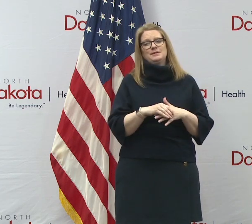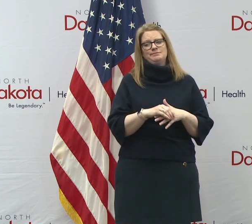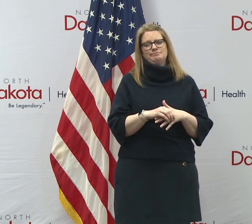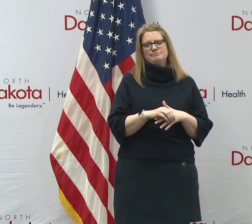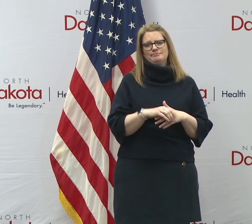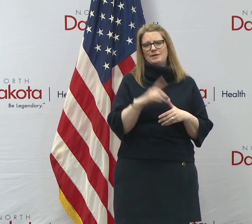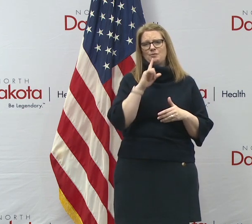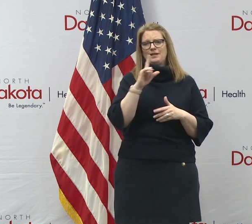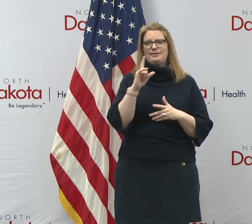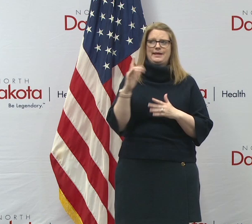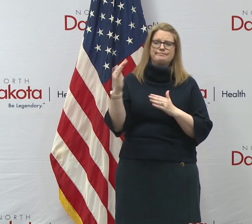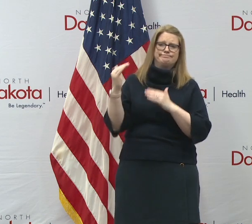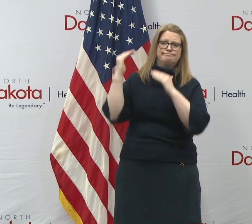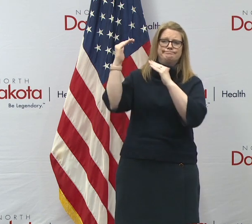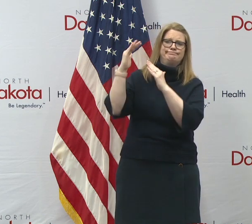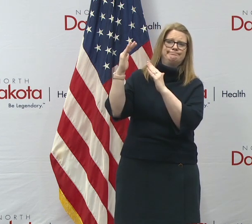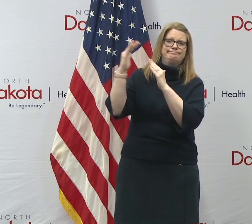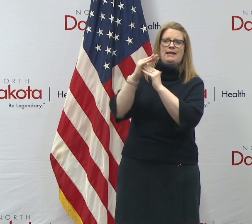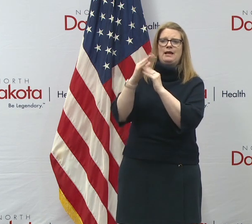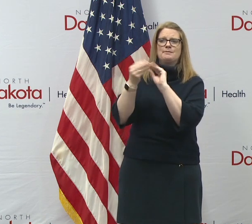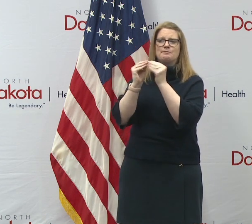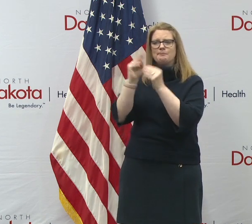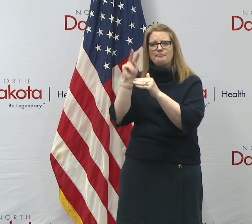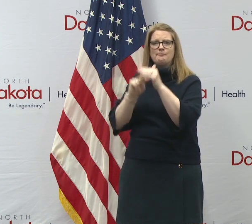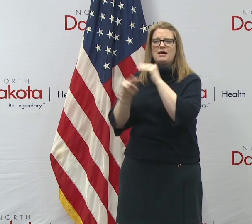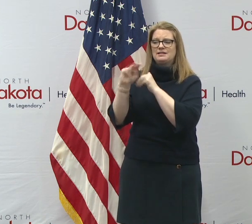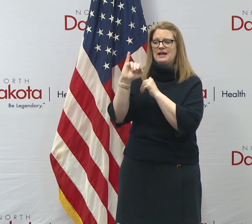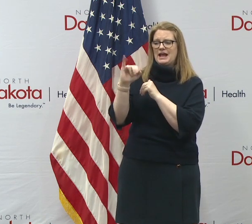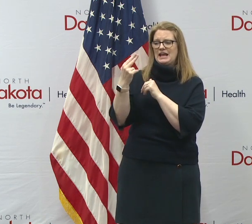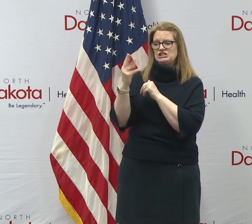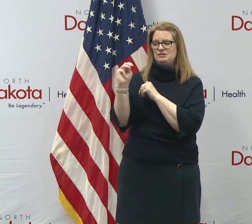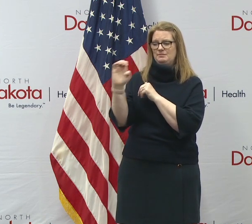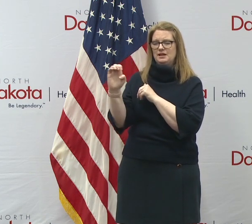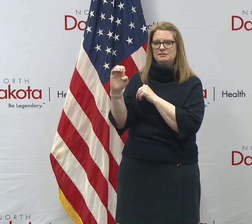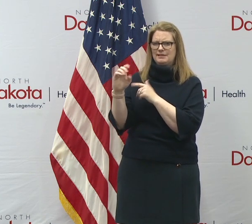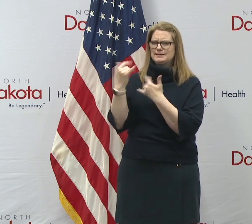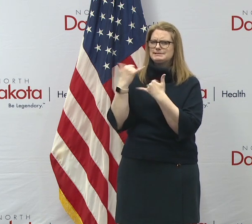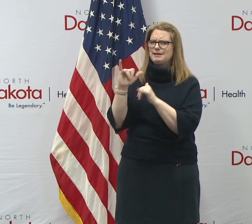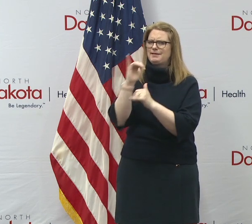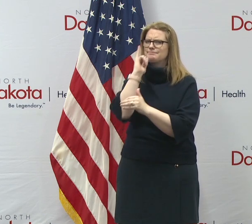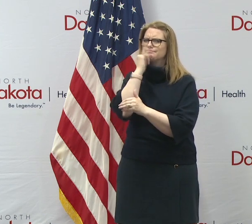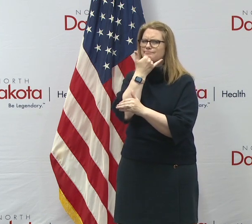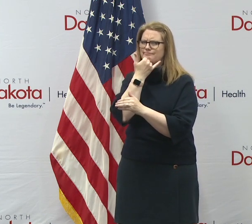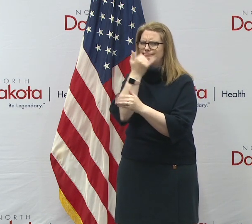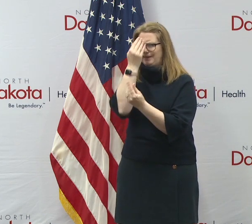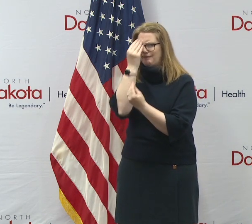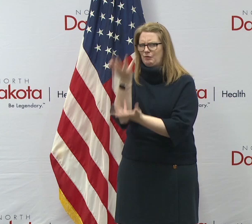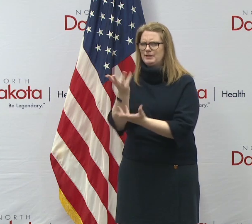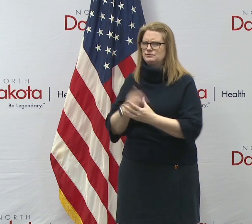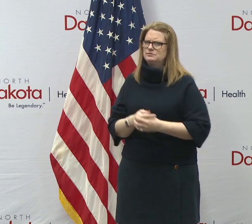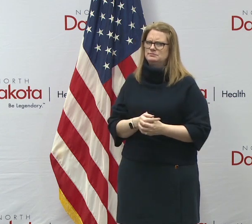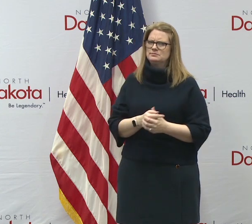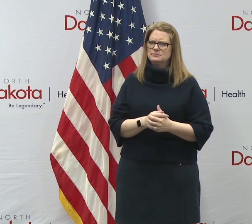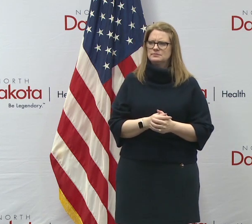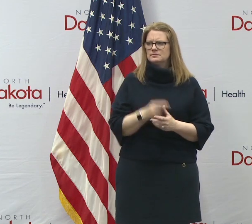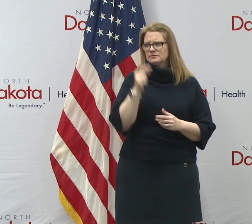sophisticated models can have really flawed outcomes like the IHME one, uh, if you don't have the right data going into it.